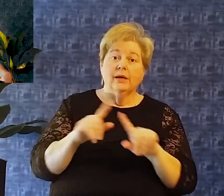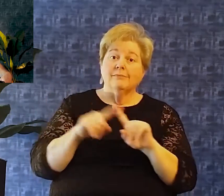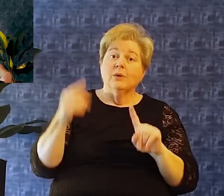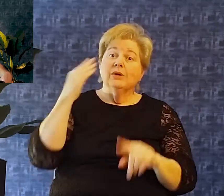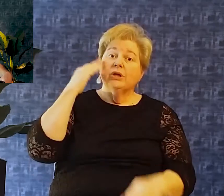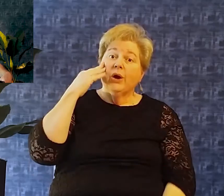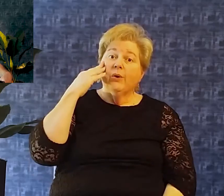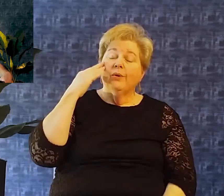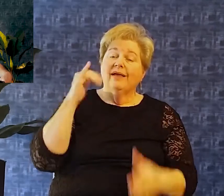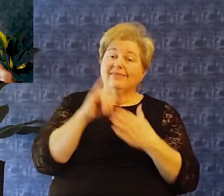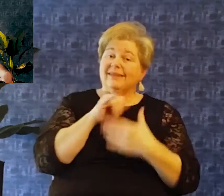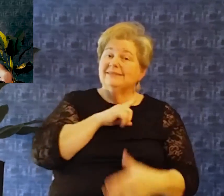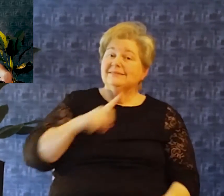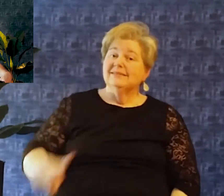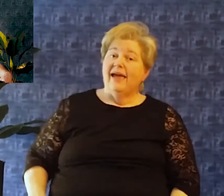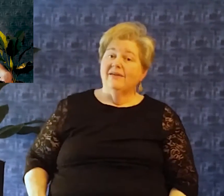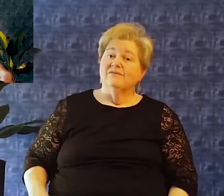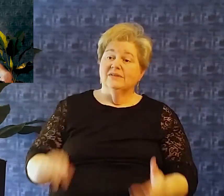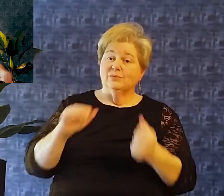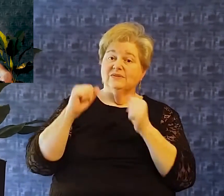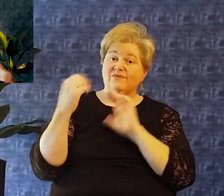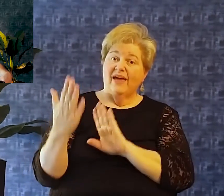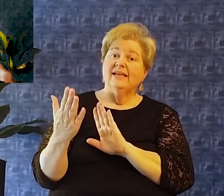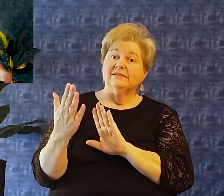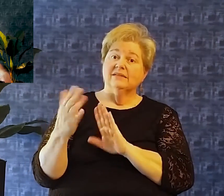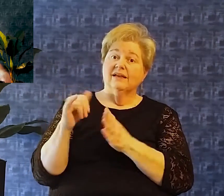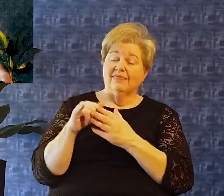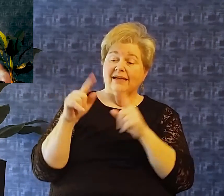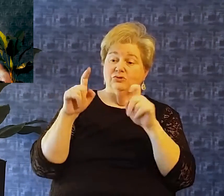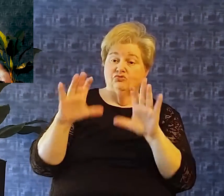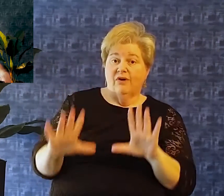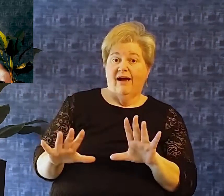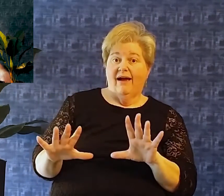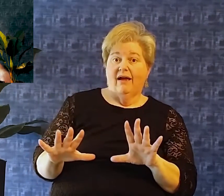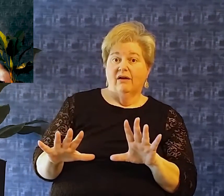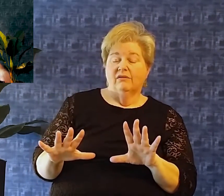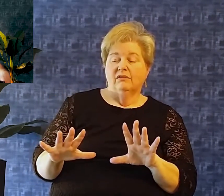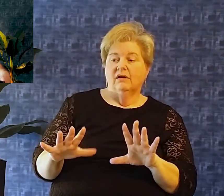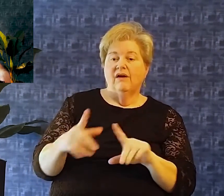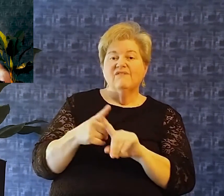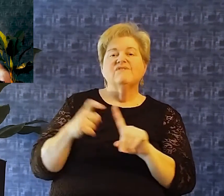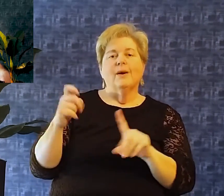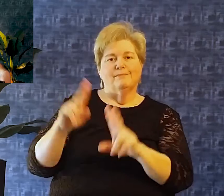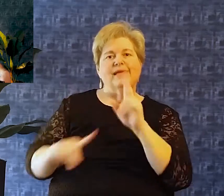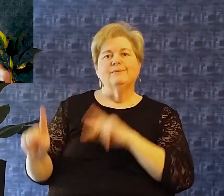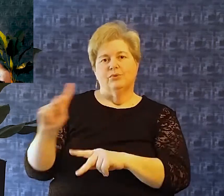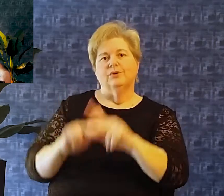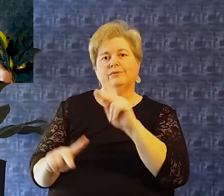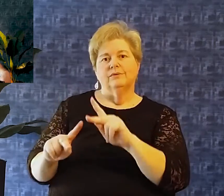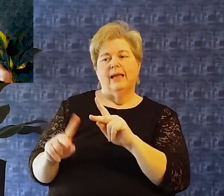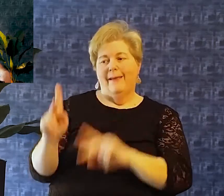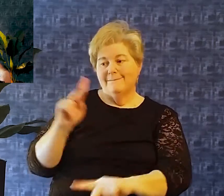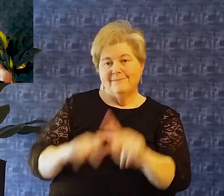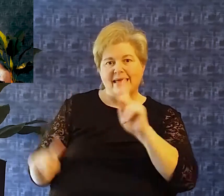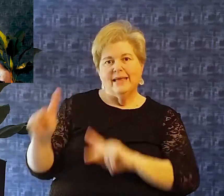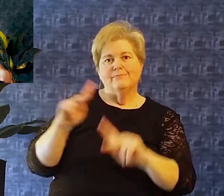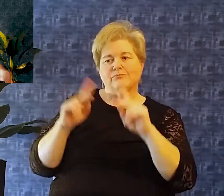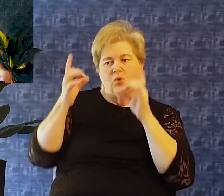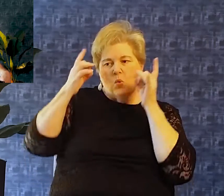particulars are but what we do know is david was facing this trial from people from the hands